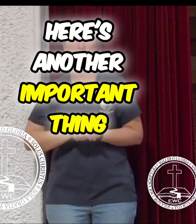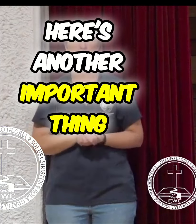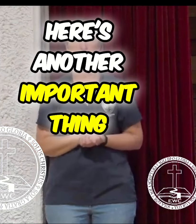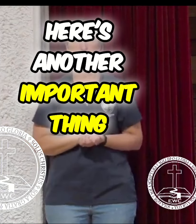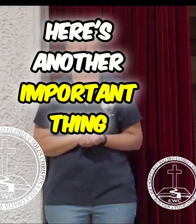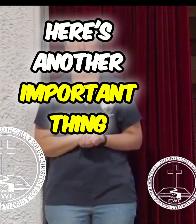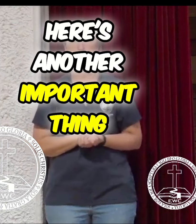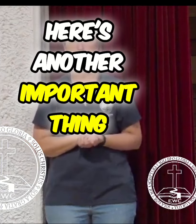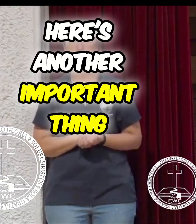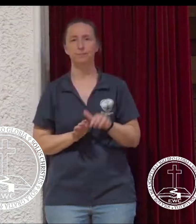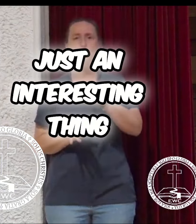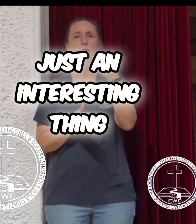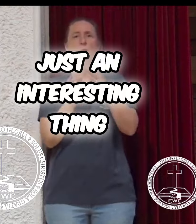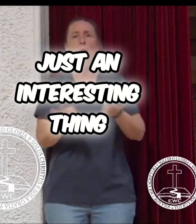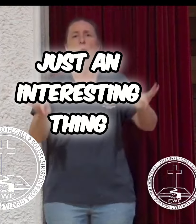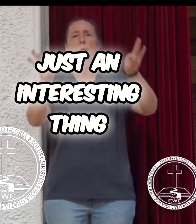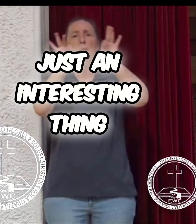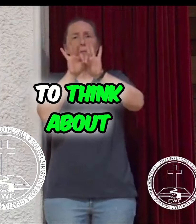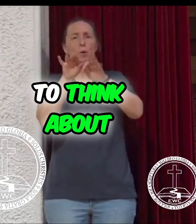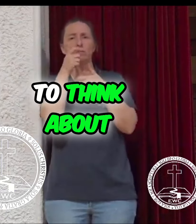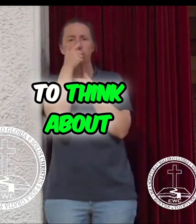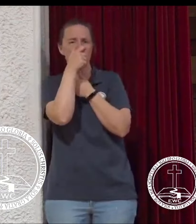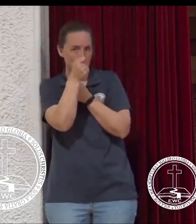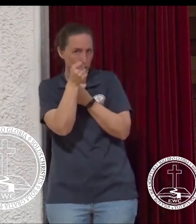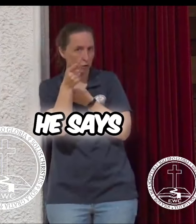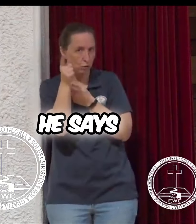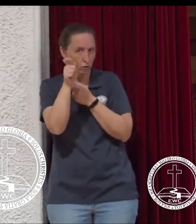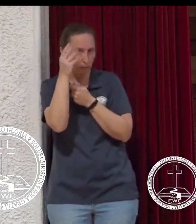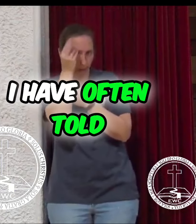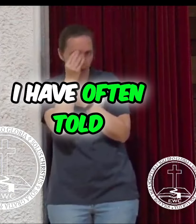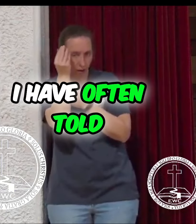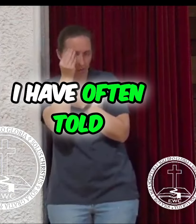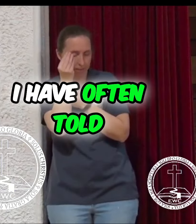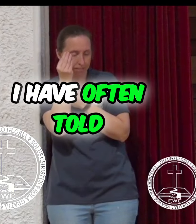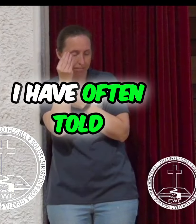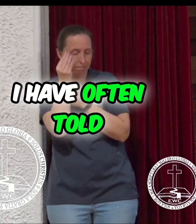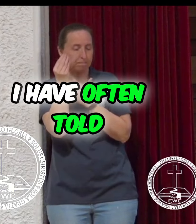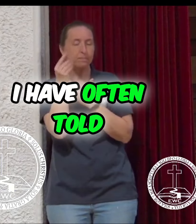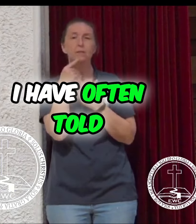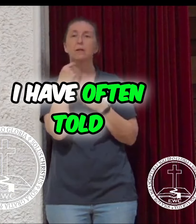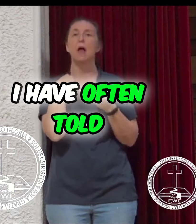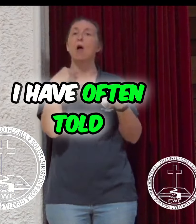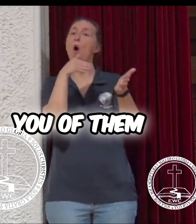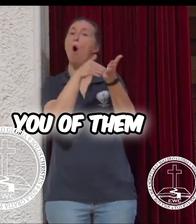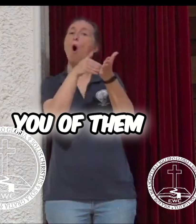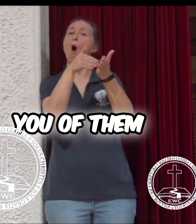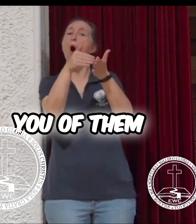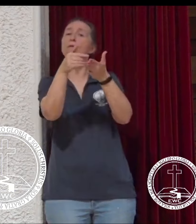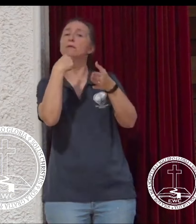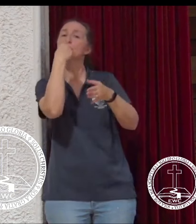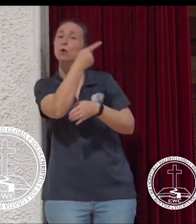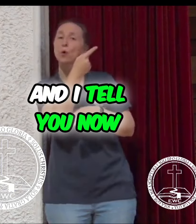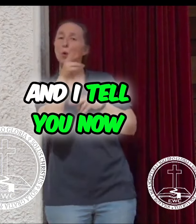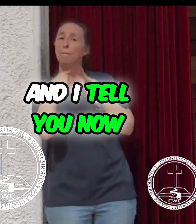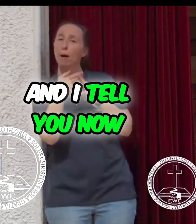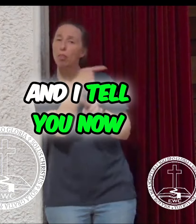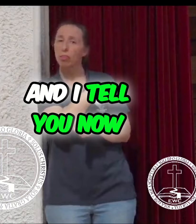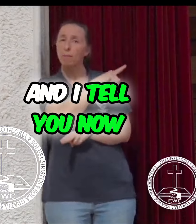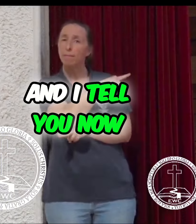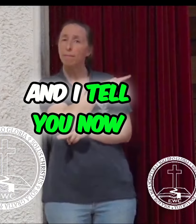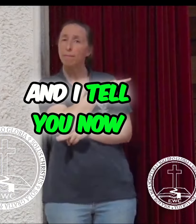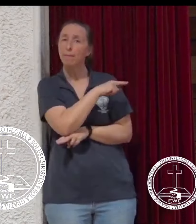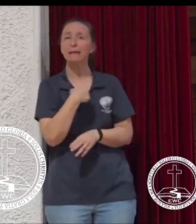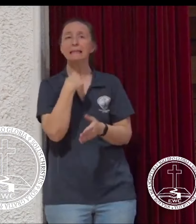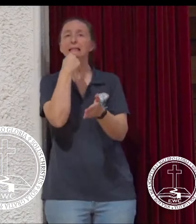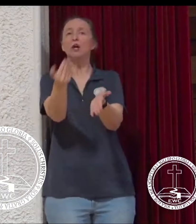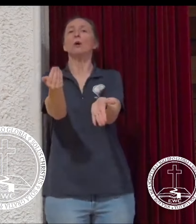Here's another important thing, just an interesting thing to think about. He says, have often told you of them. And I tell you